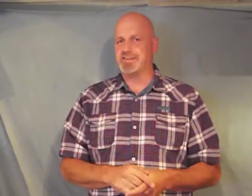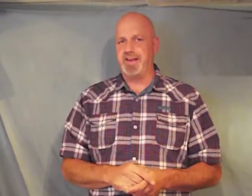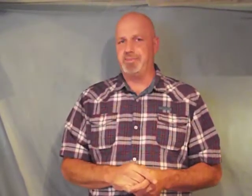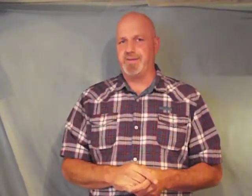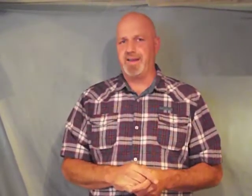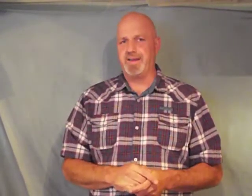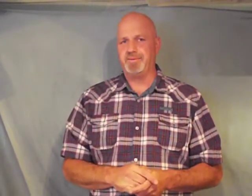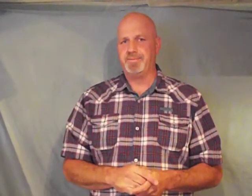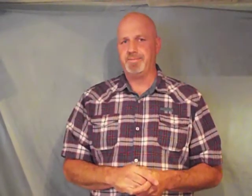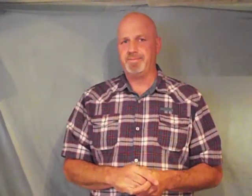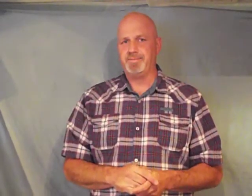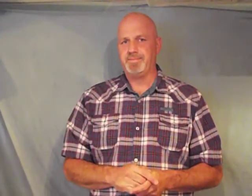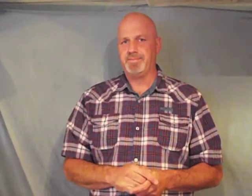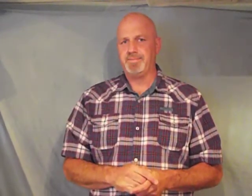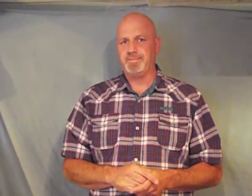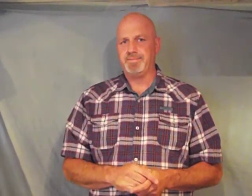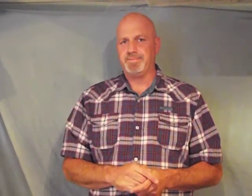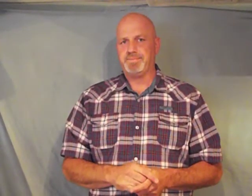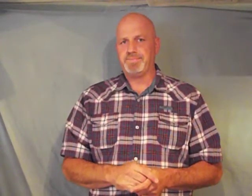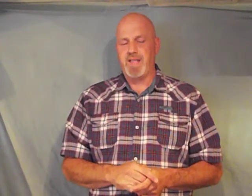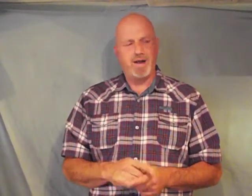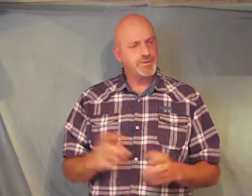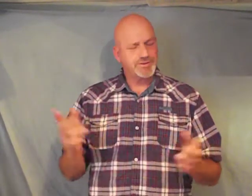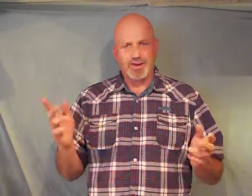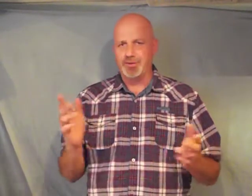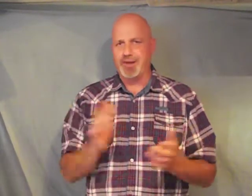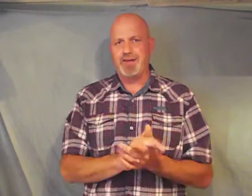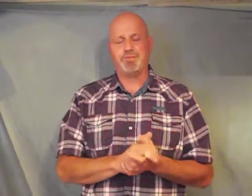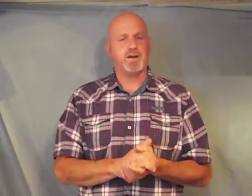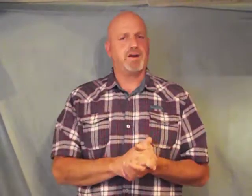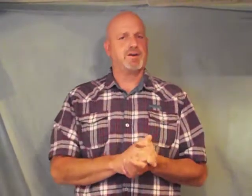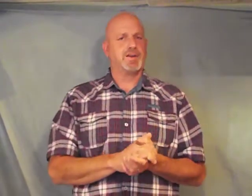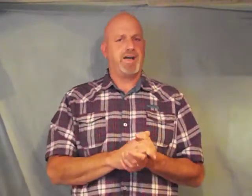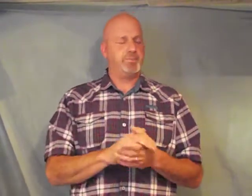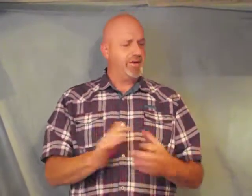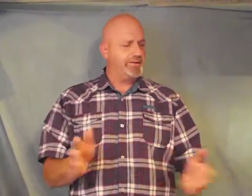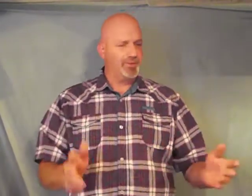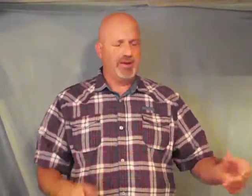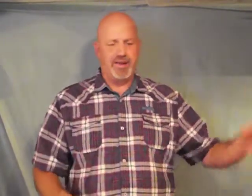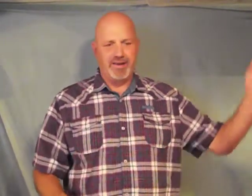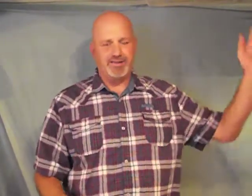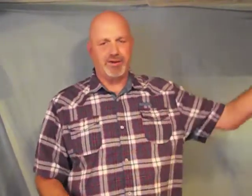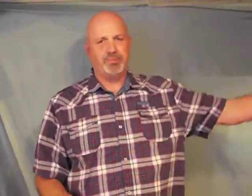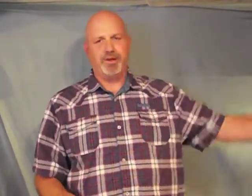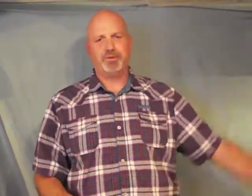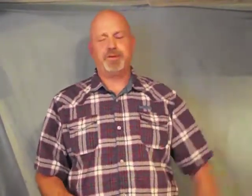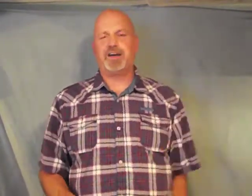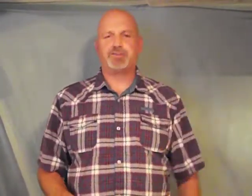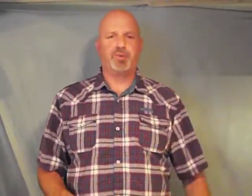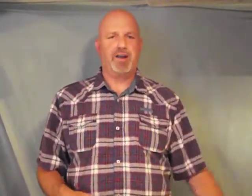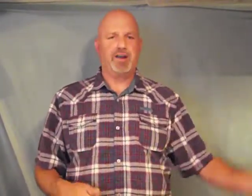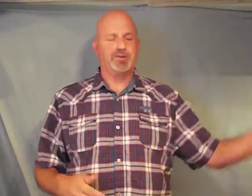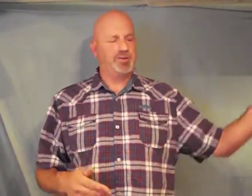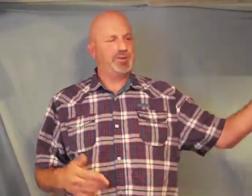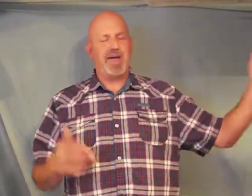same thing I was a single dad for a long time raised three kids their mother passed away in 2000